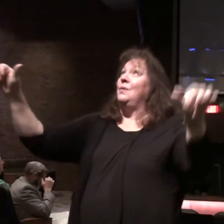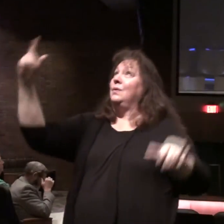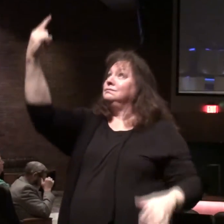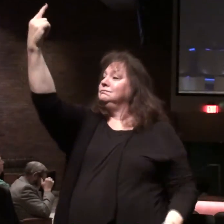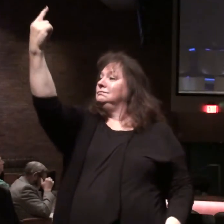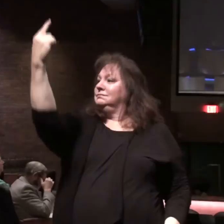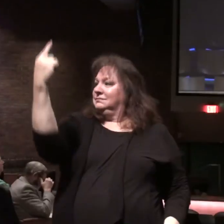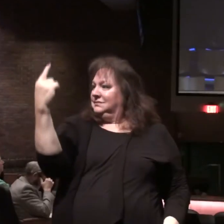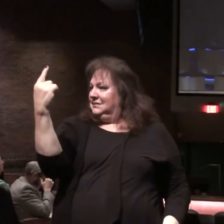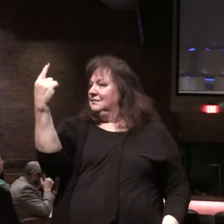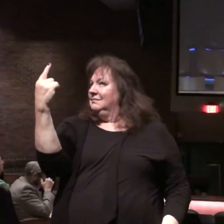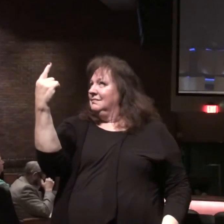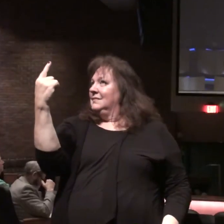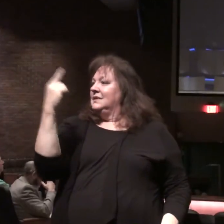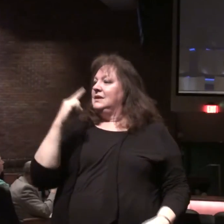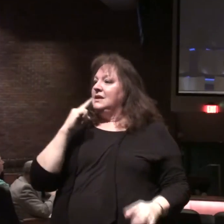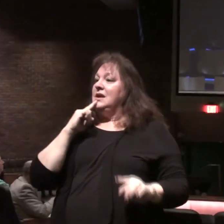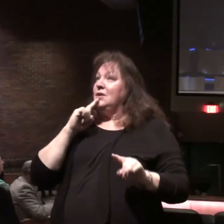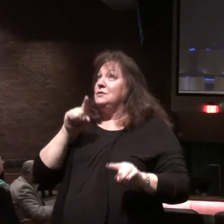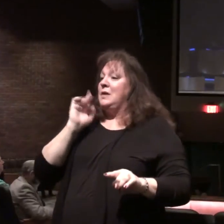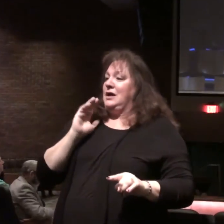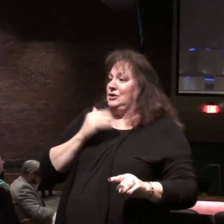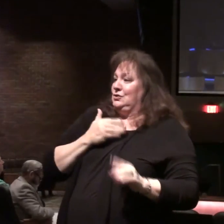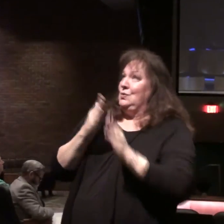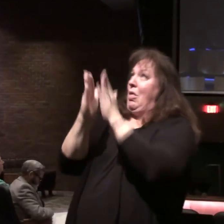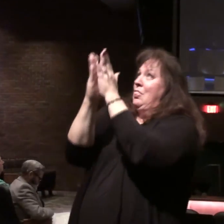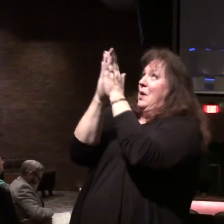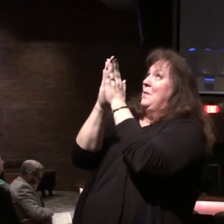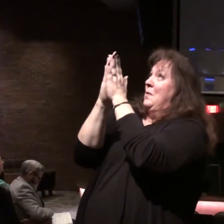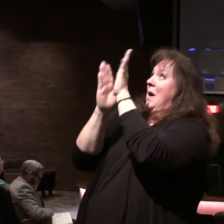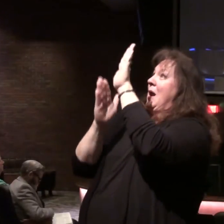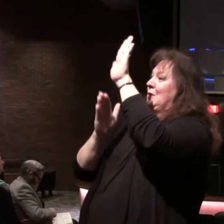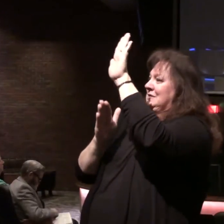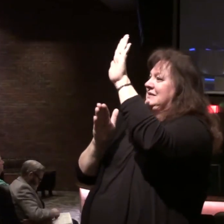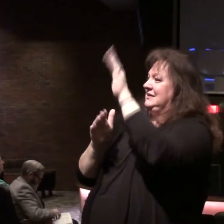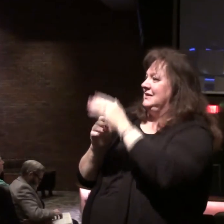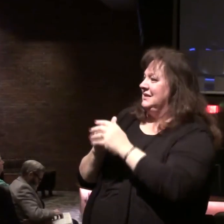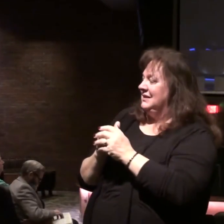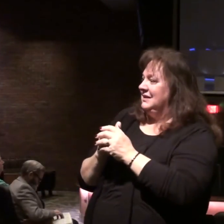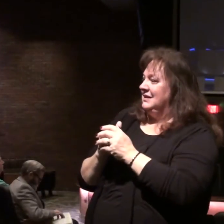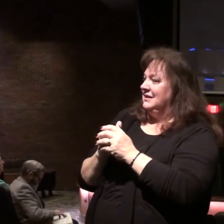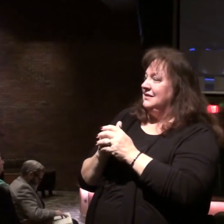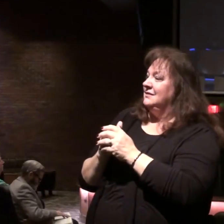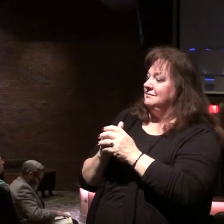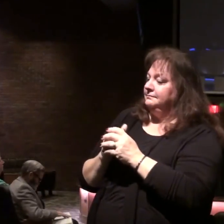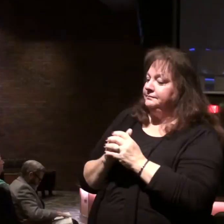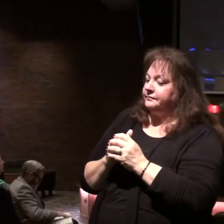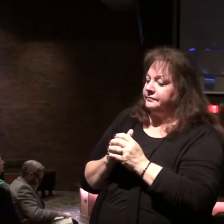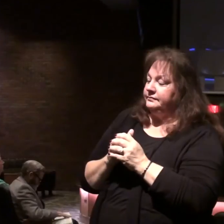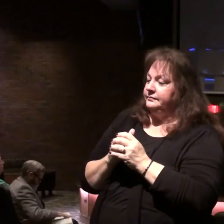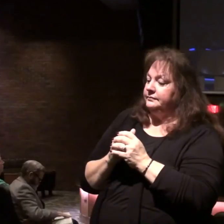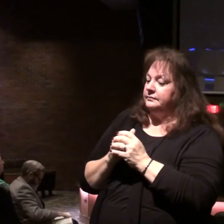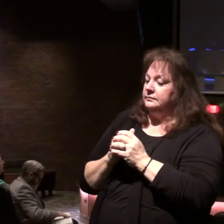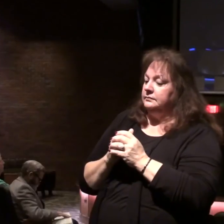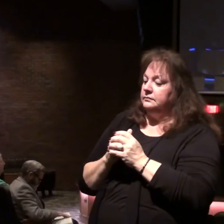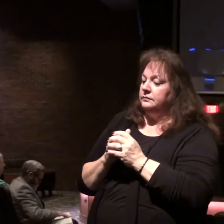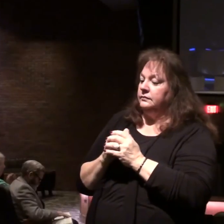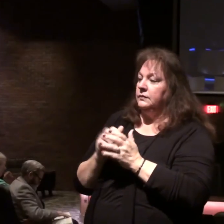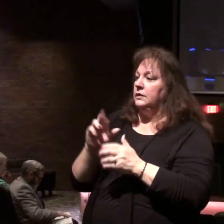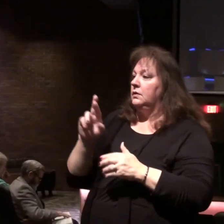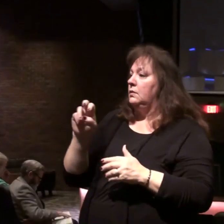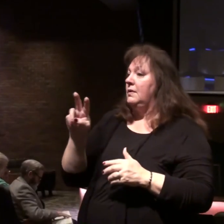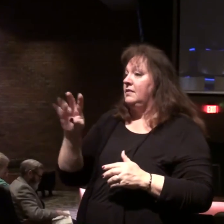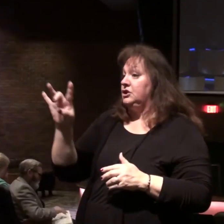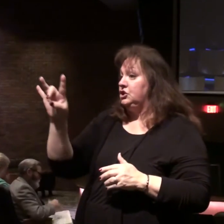indicates he's coming in response to the prayers of the saints that have ascended up to God. Come to chapter